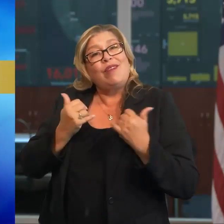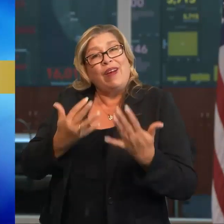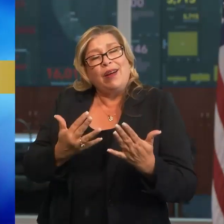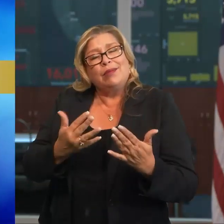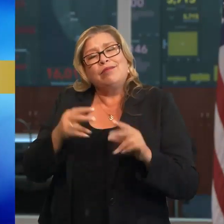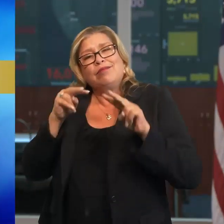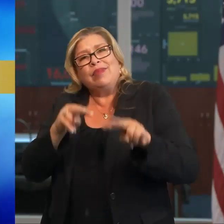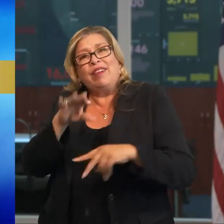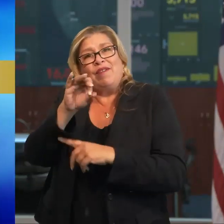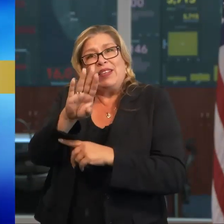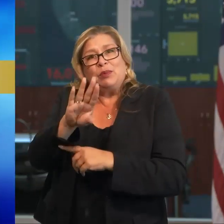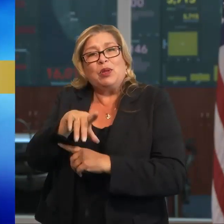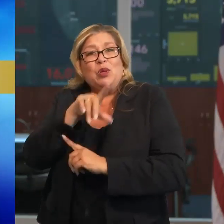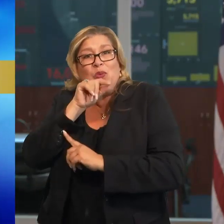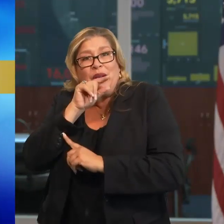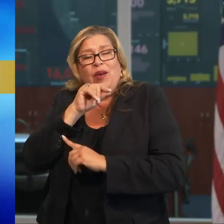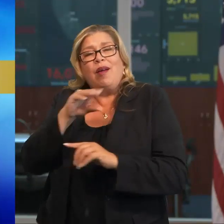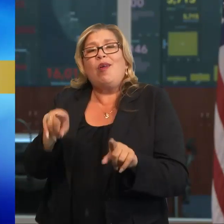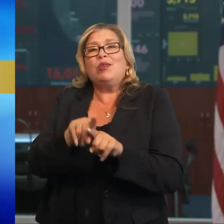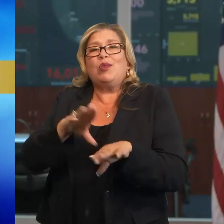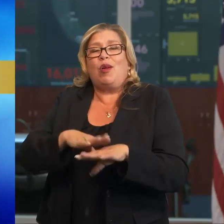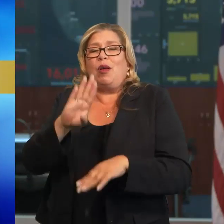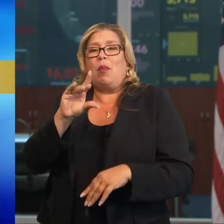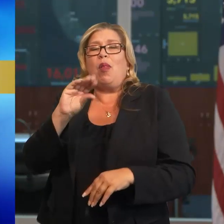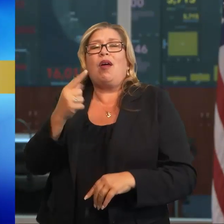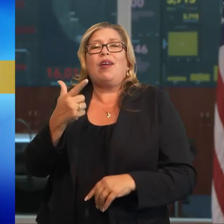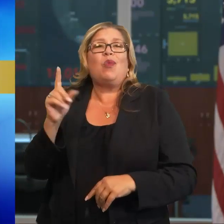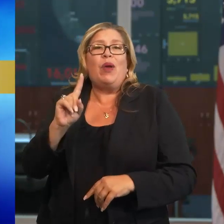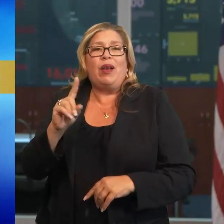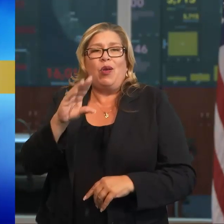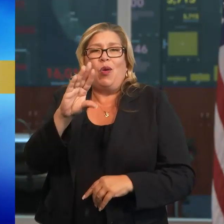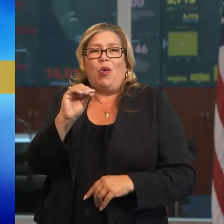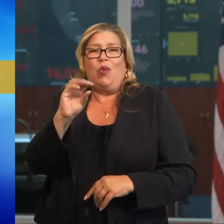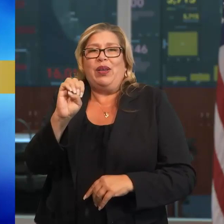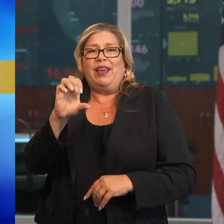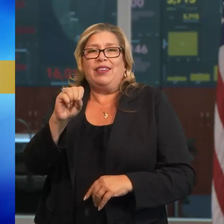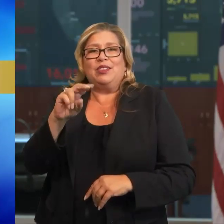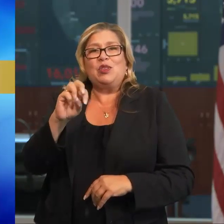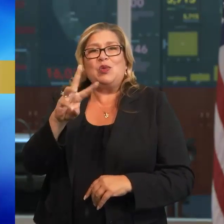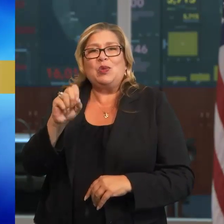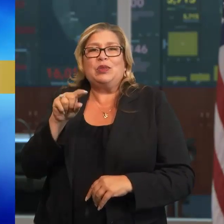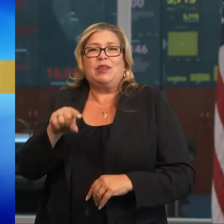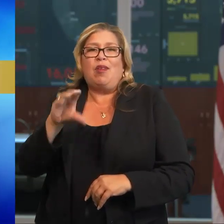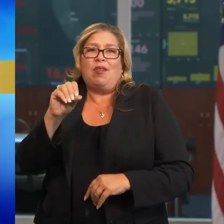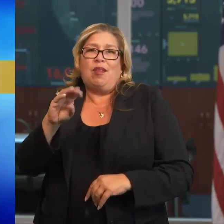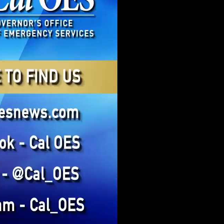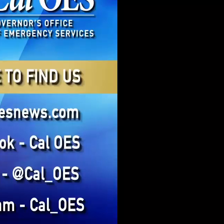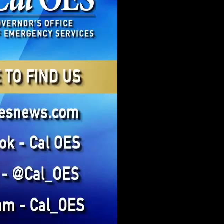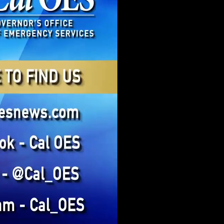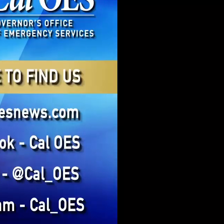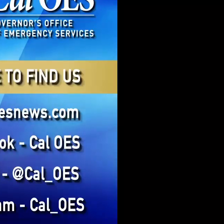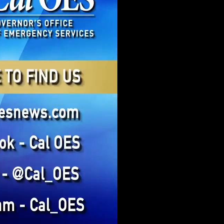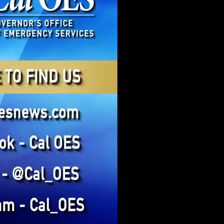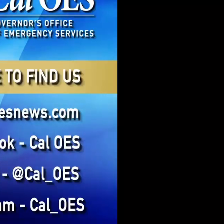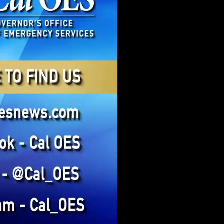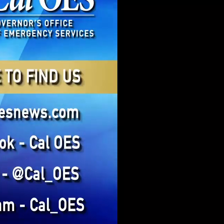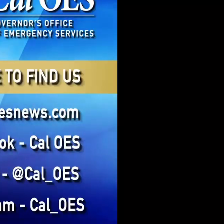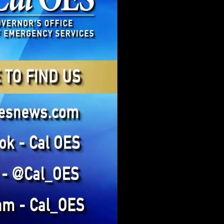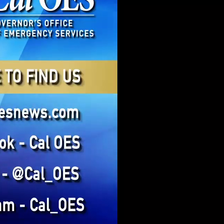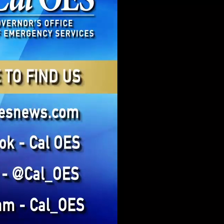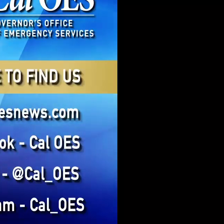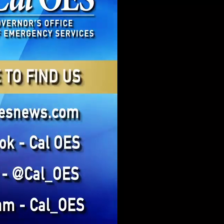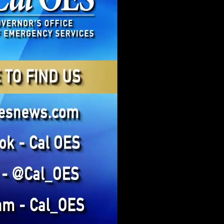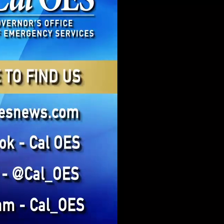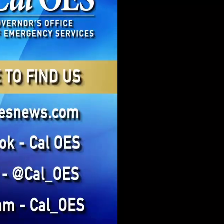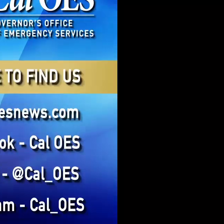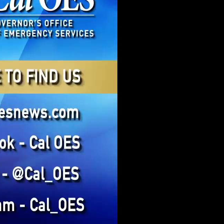us on Facebook and Twitter and on our blog at oesnews.com caloes logo governor's office of